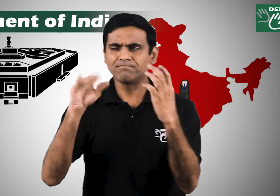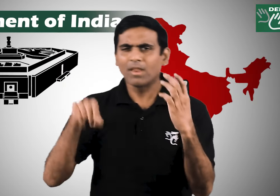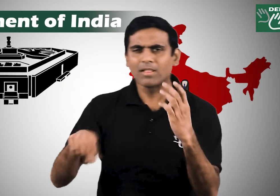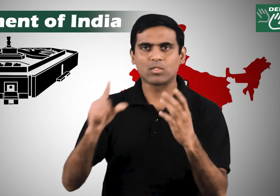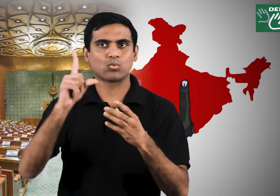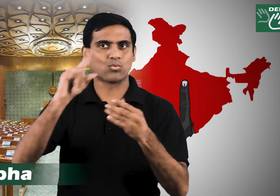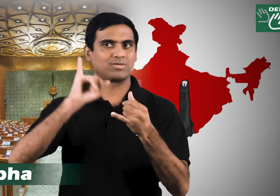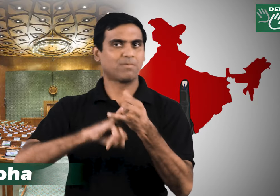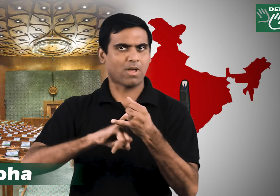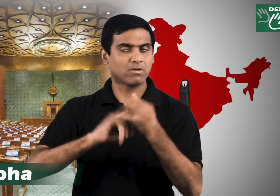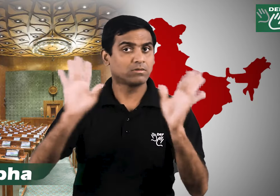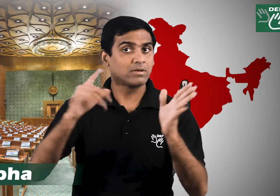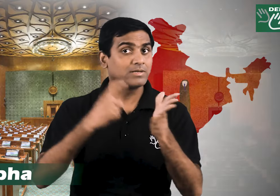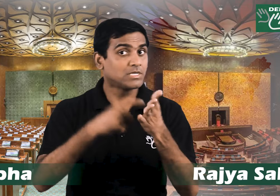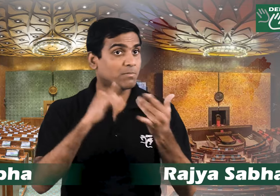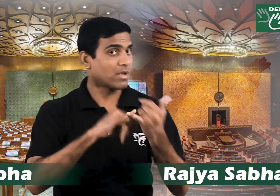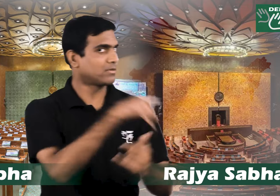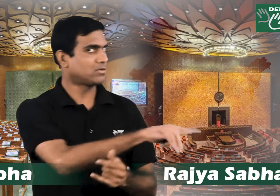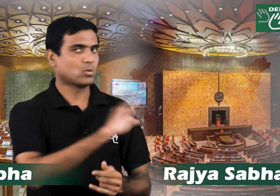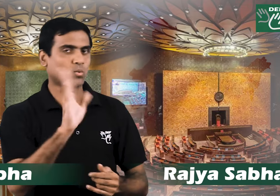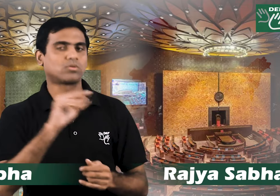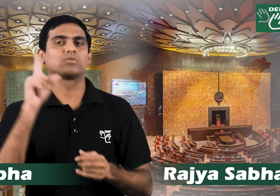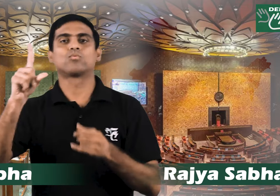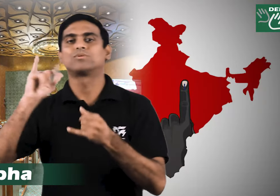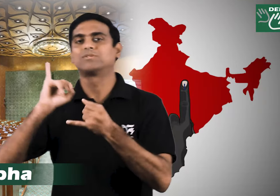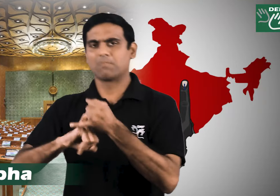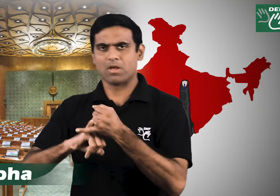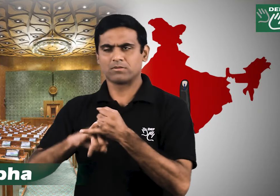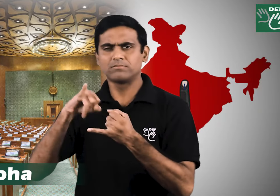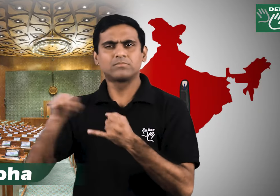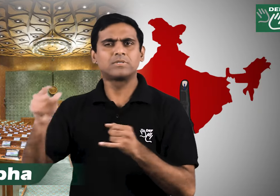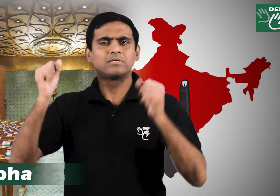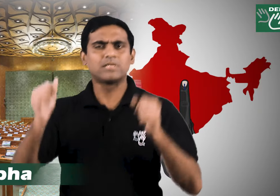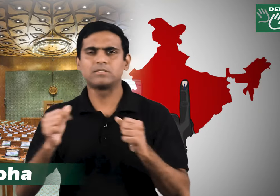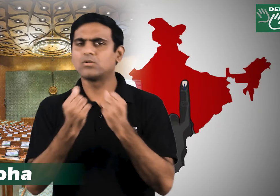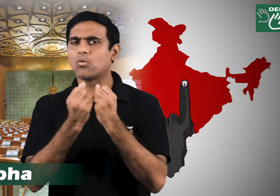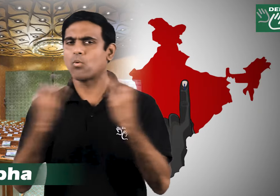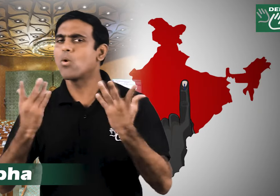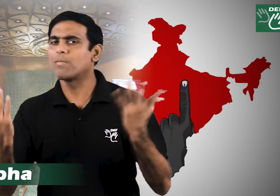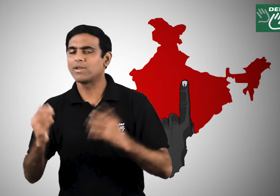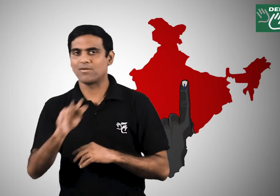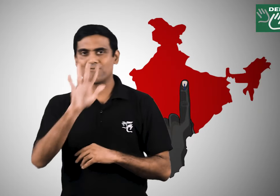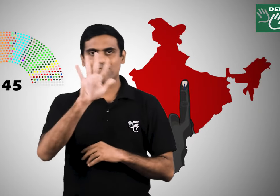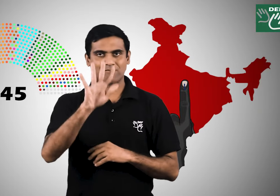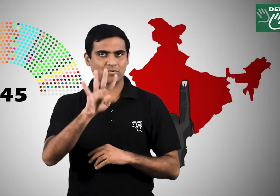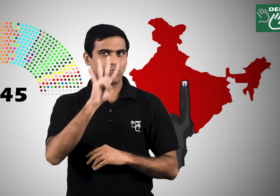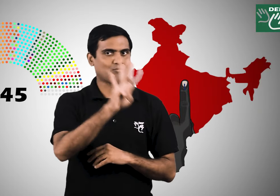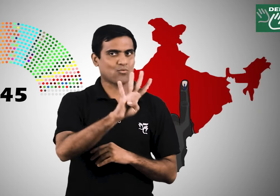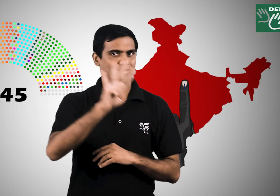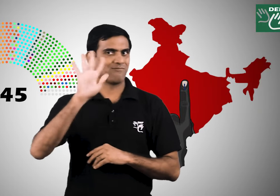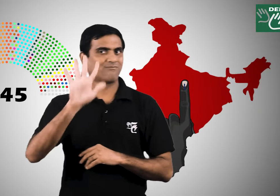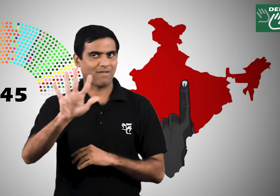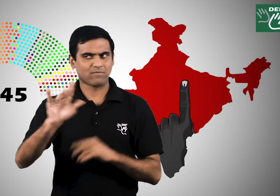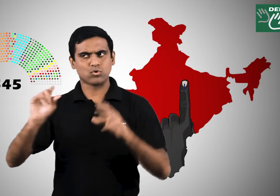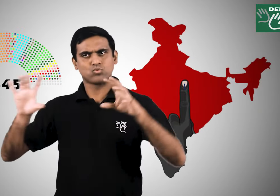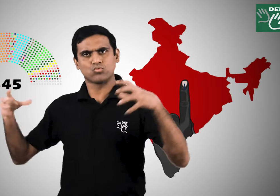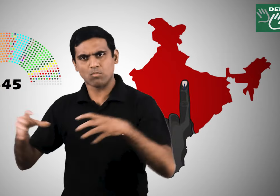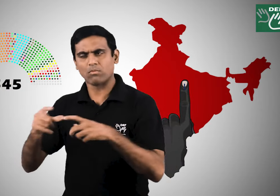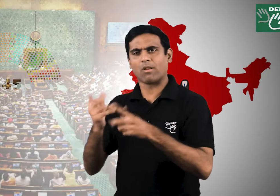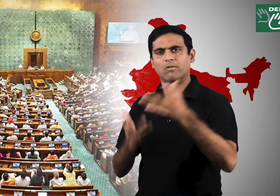Lok Sabha and Rajya Sabha there used to be 545 seats